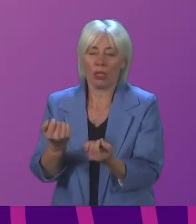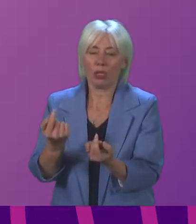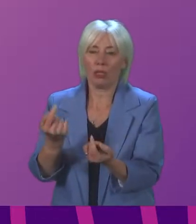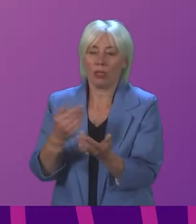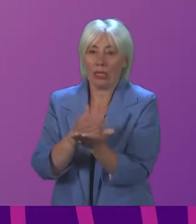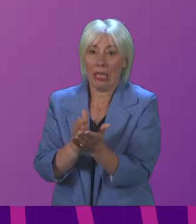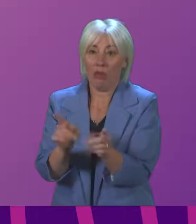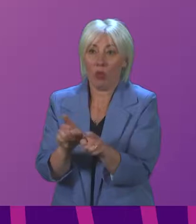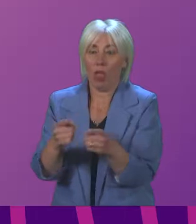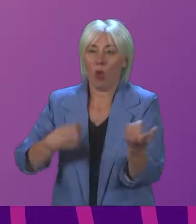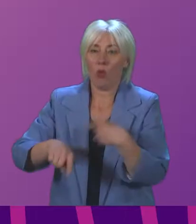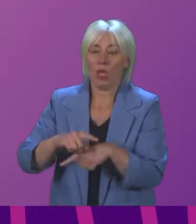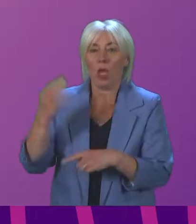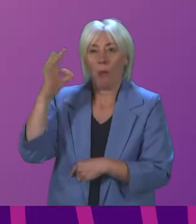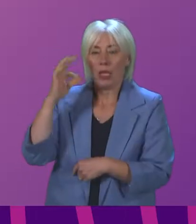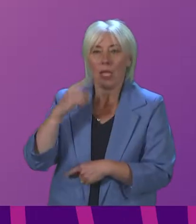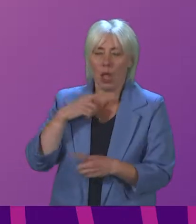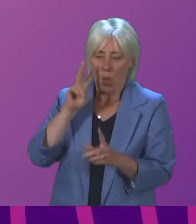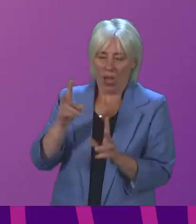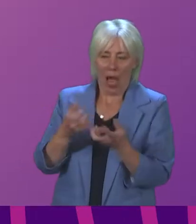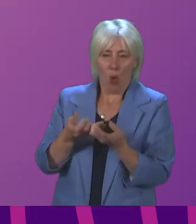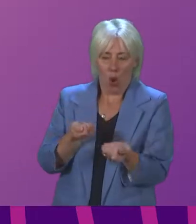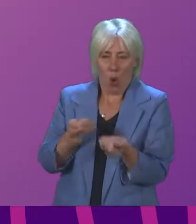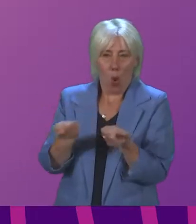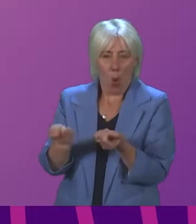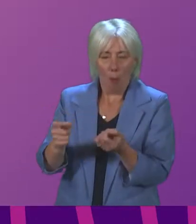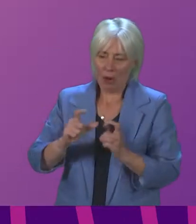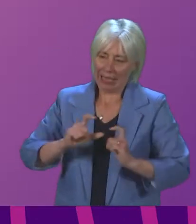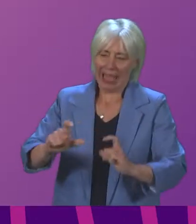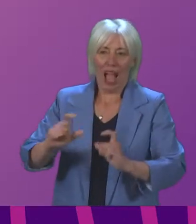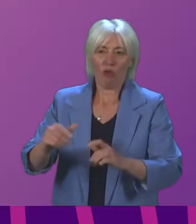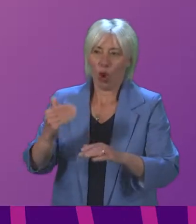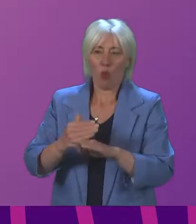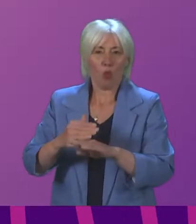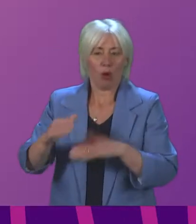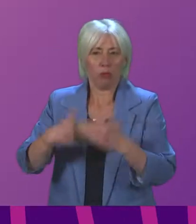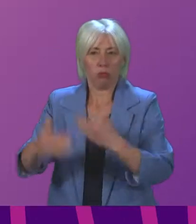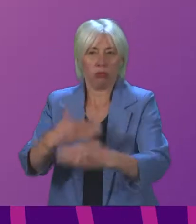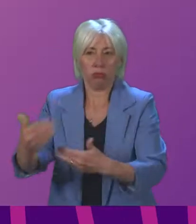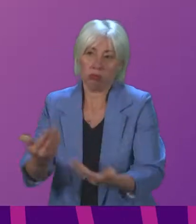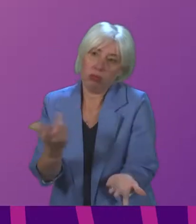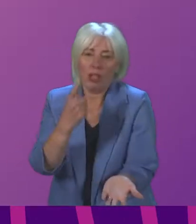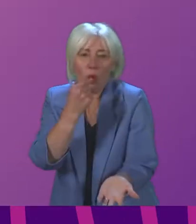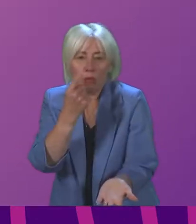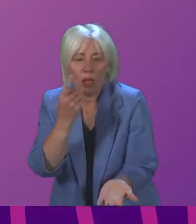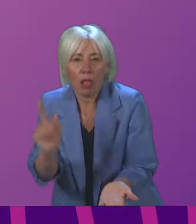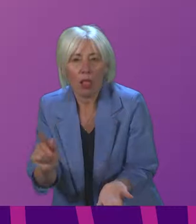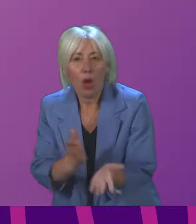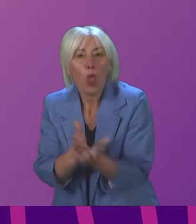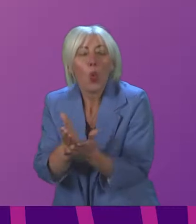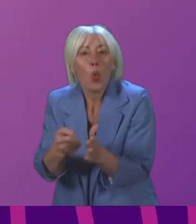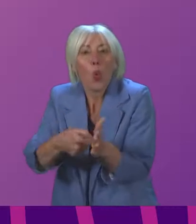ensure that the sector has been able to cope and continue to function to the greatest extent possible during the